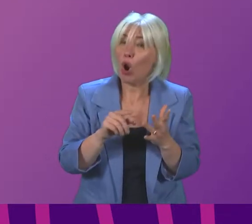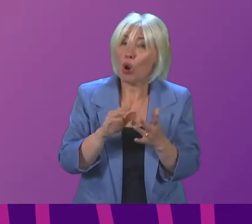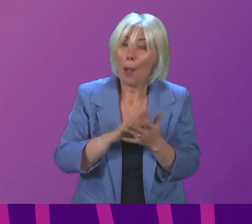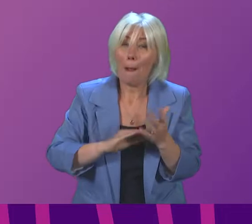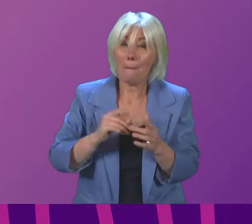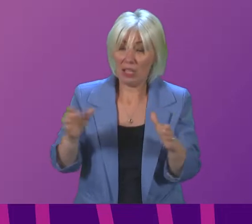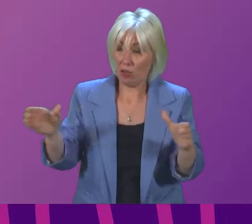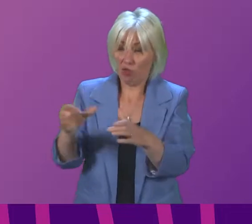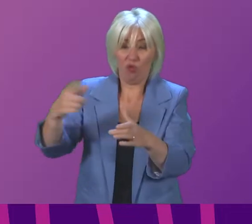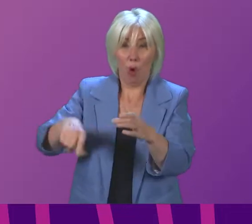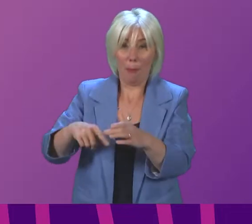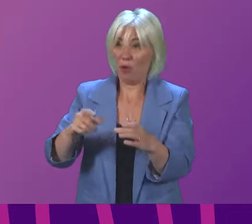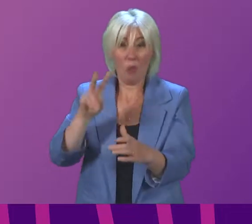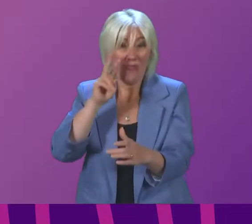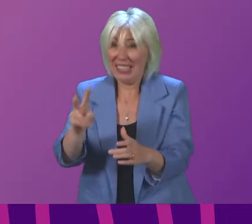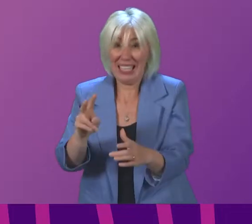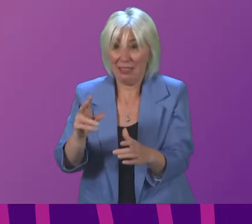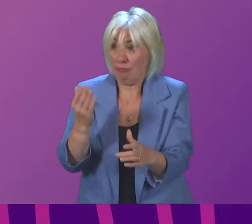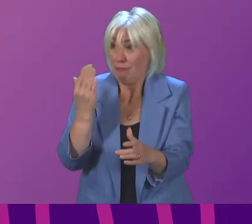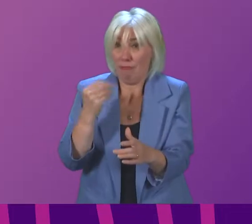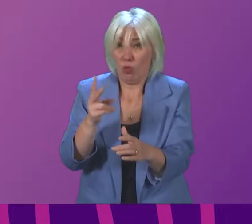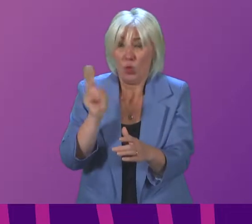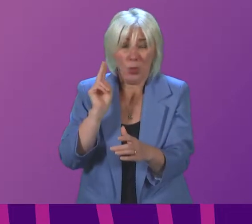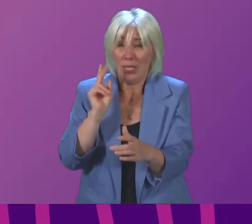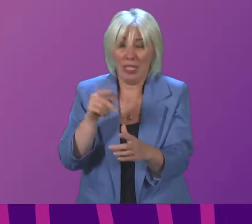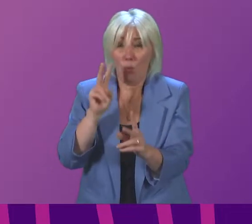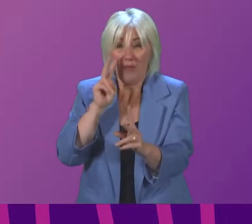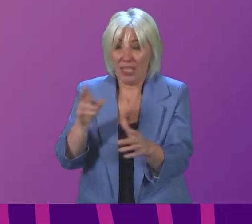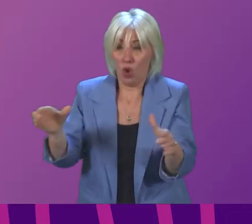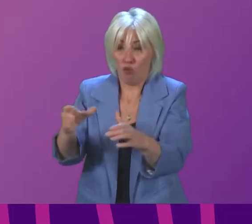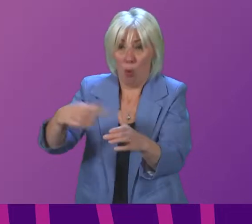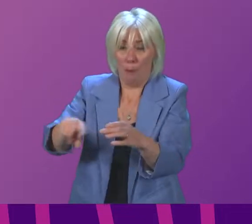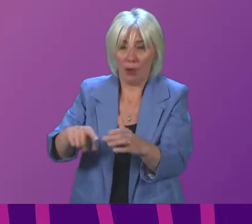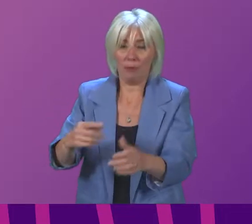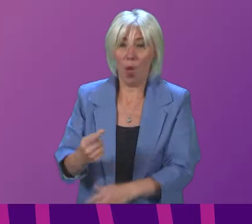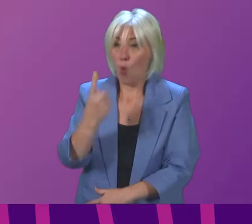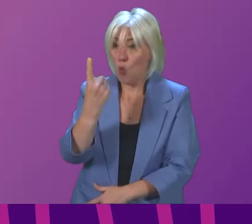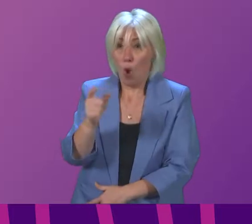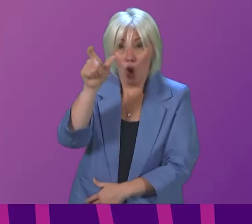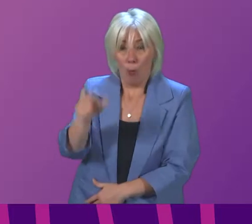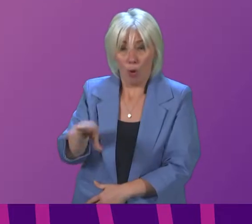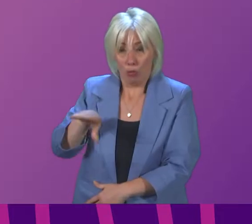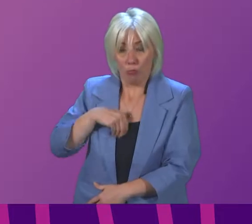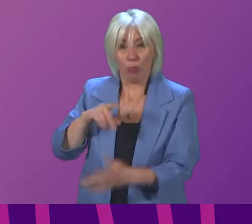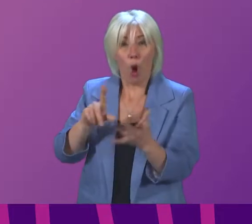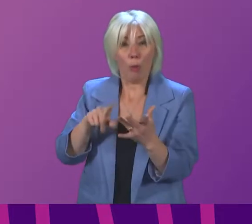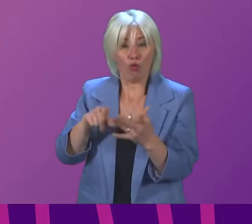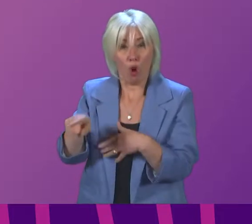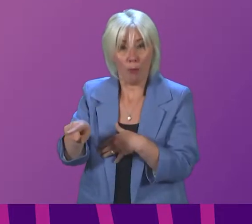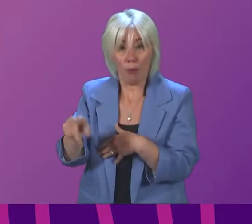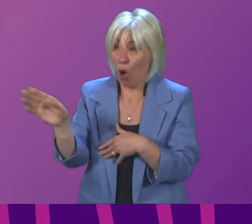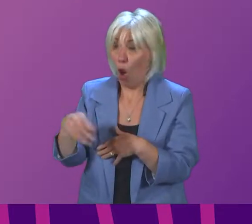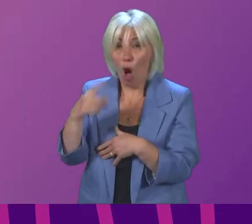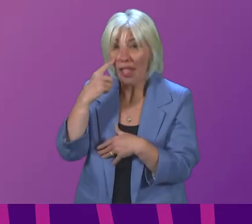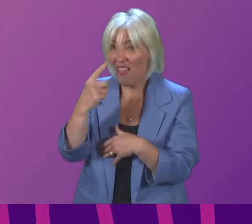if you are in a group of people and we have seen this in outbreaks over the last two weeks if you are in a group of people where one person is infected all of our evidence